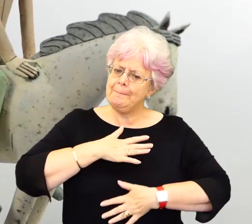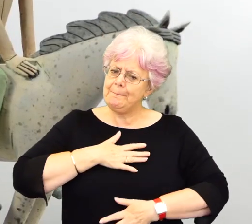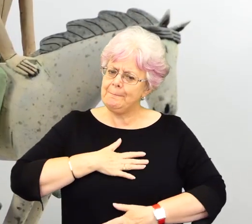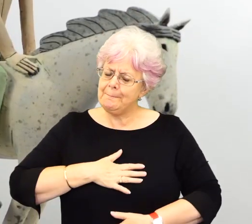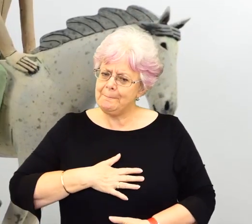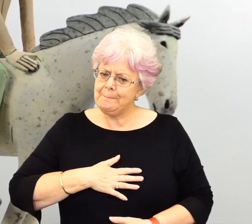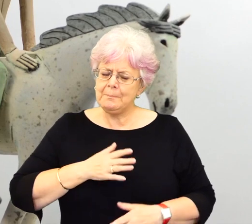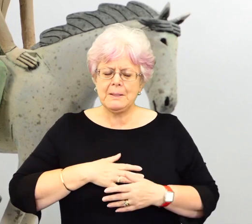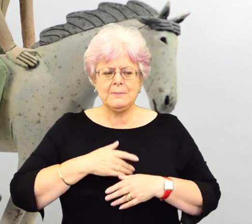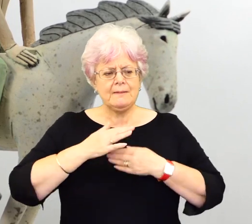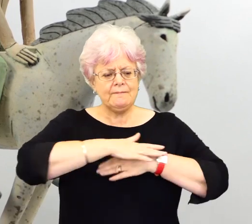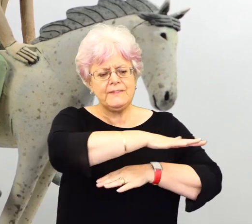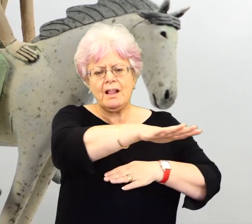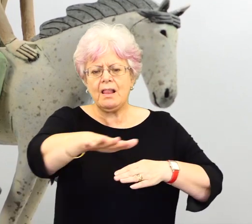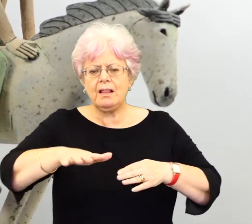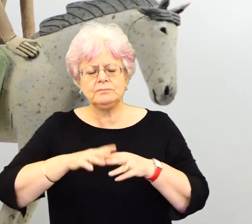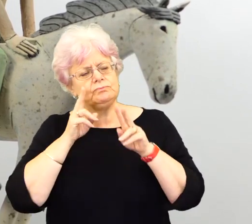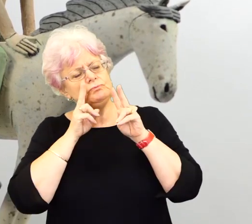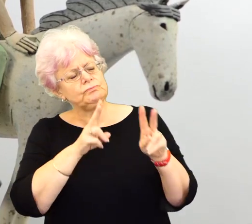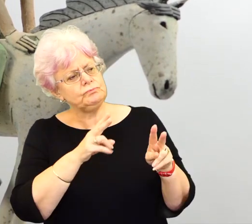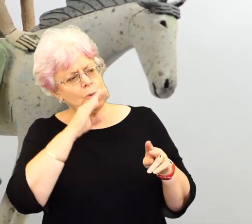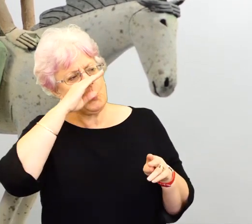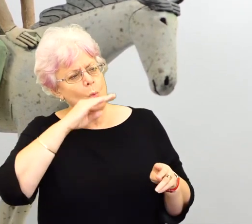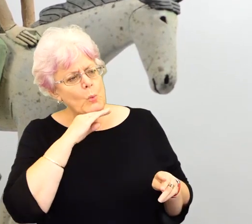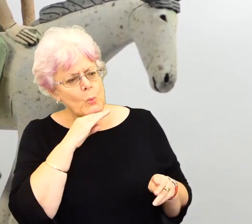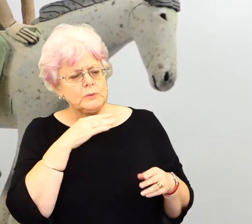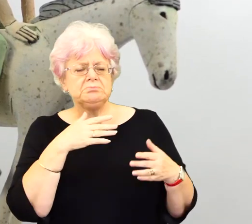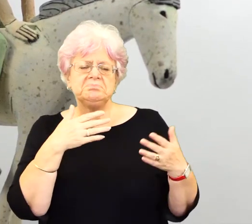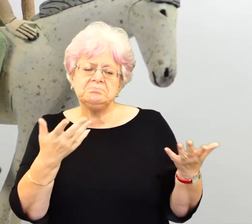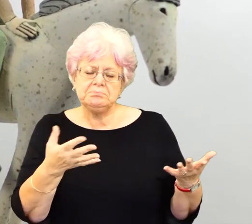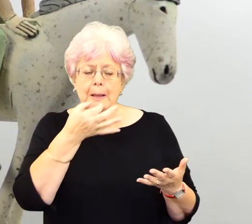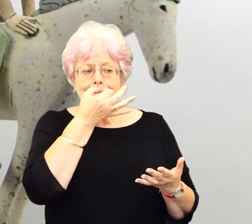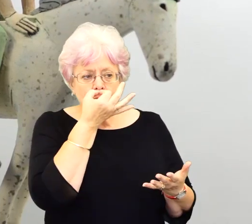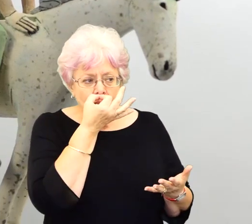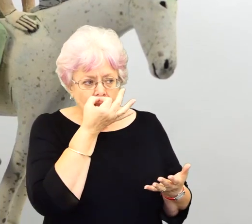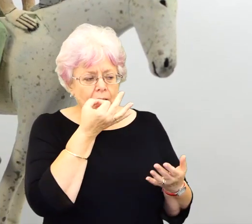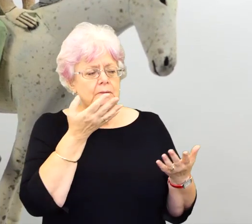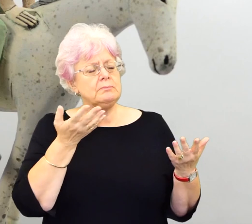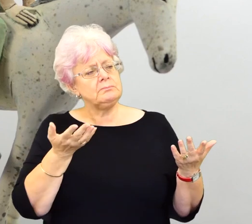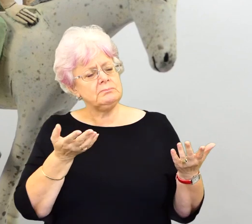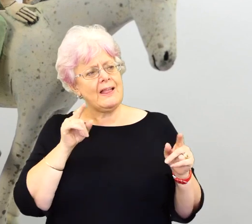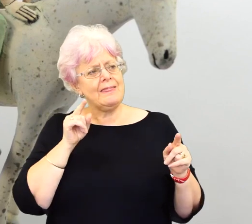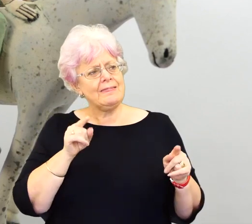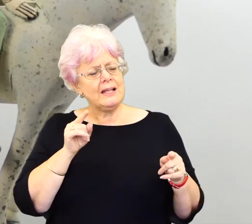when you start, when you look, and you're in a field, or you see a horse or a bull, and you've got them all, and you're looking, and it's just, that's the moment of contact,